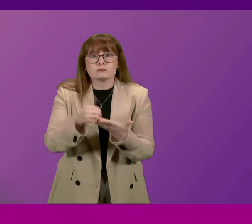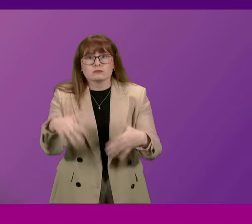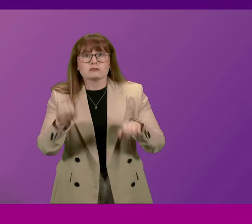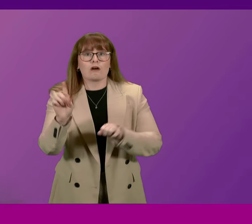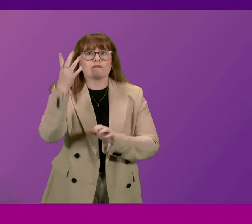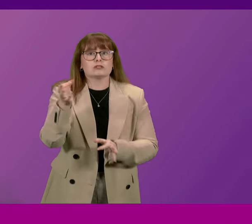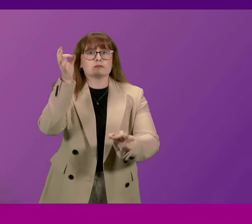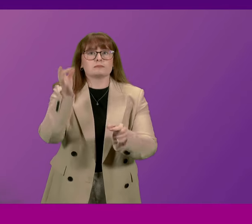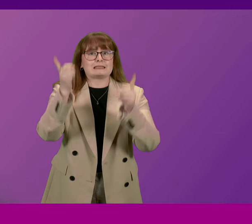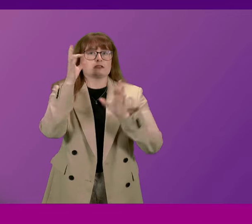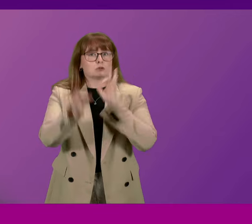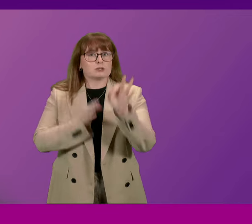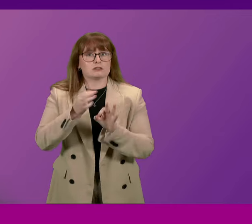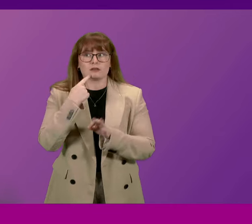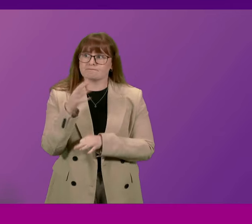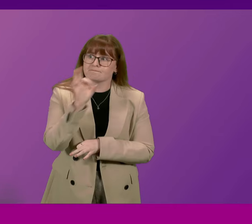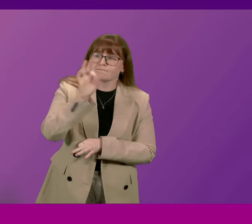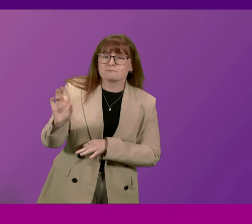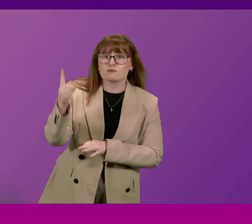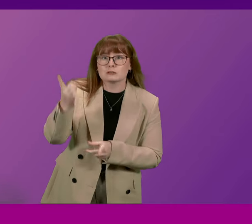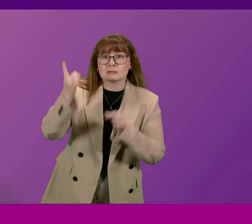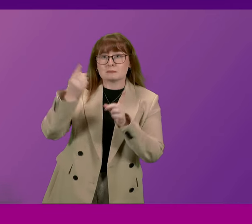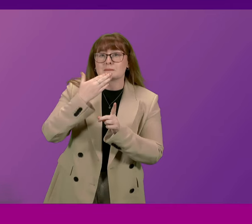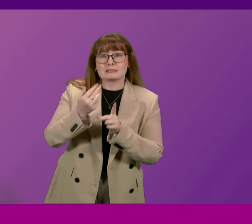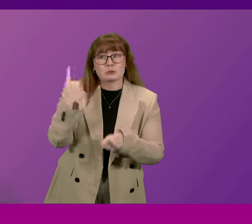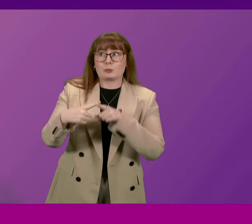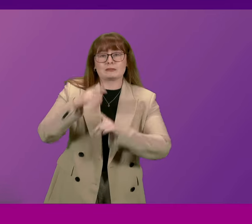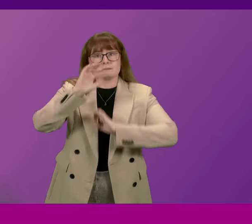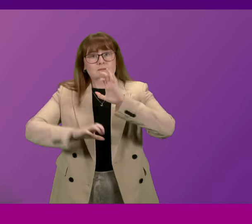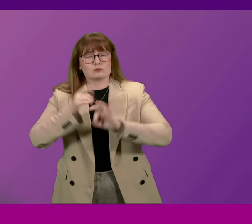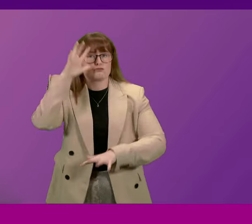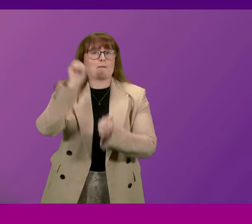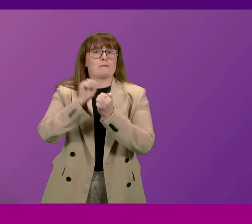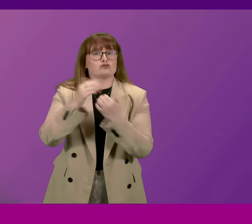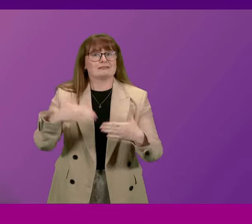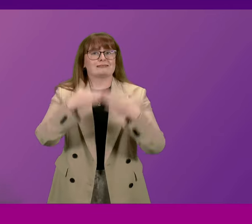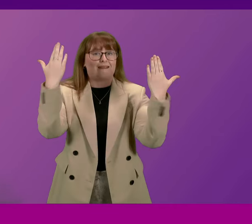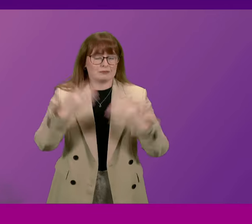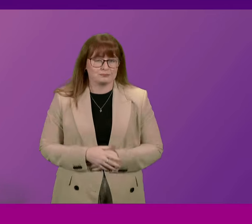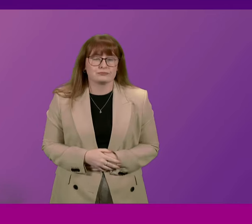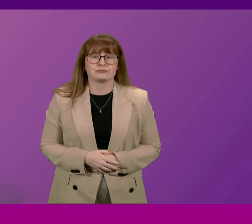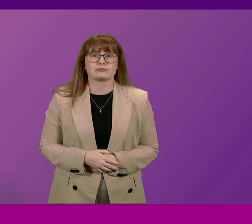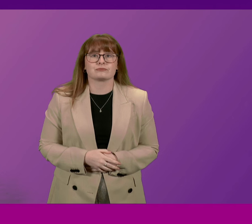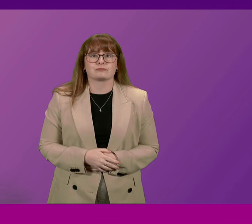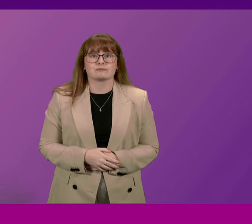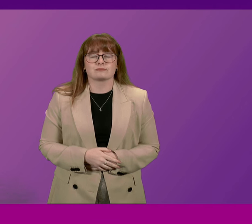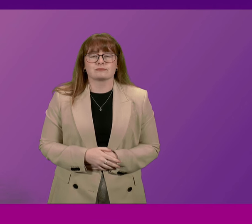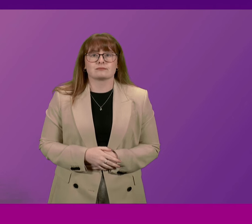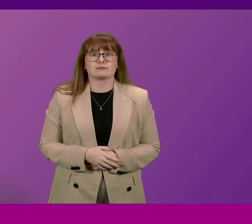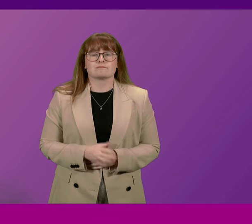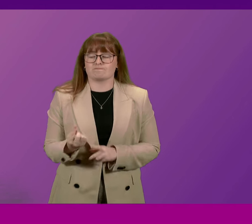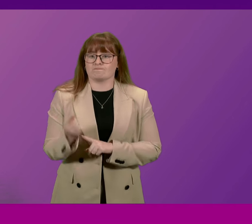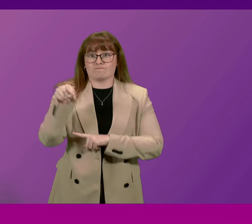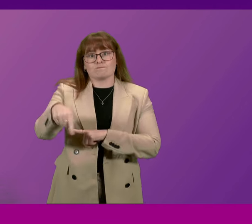Questions, I invite the First Minister to make some brief remarks to mark Remembrance Day. President Officer, on